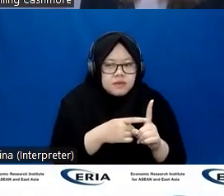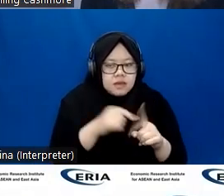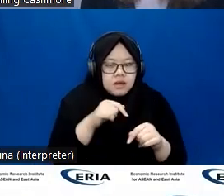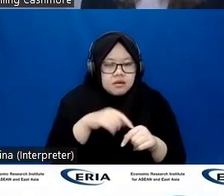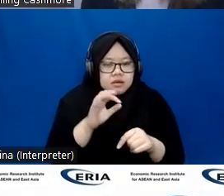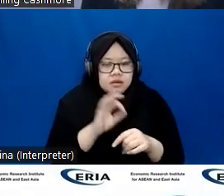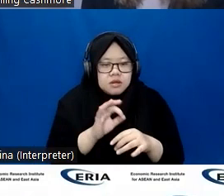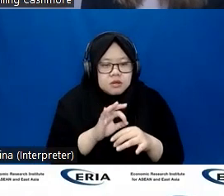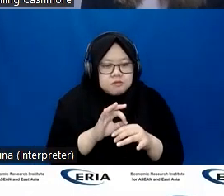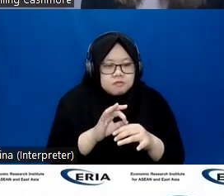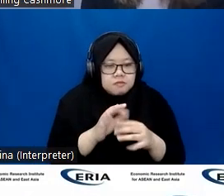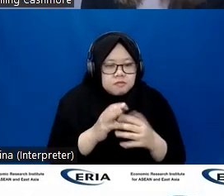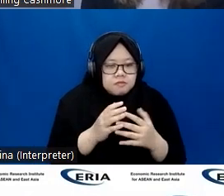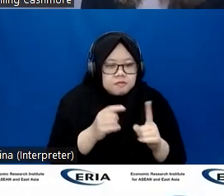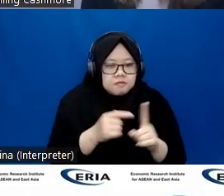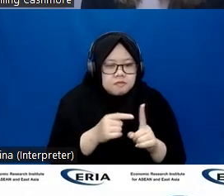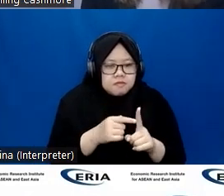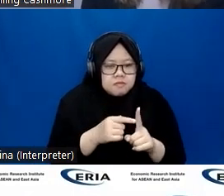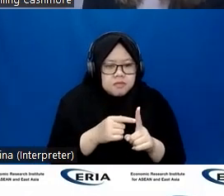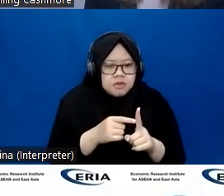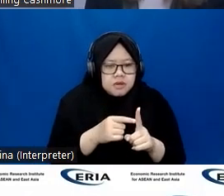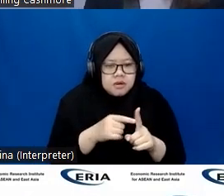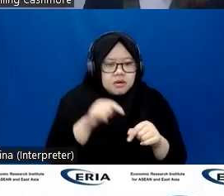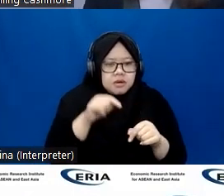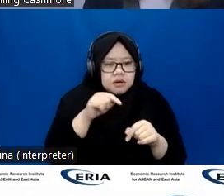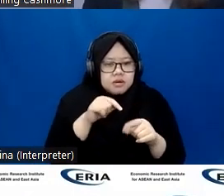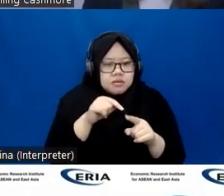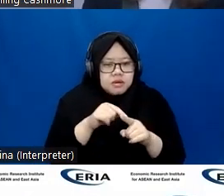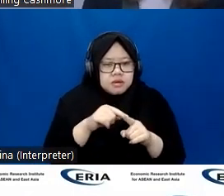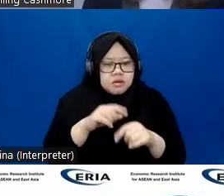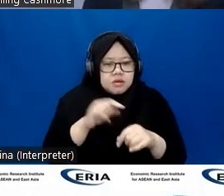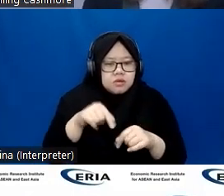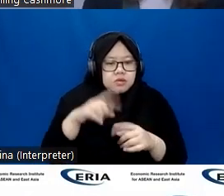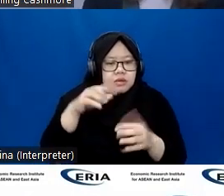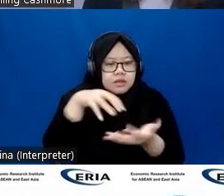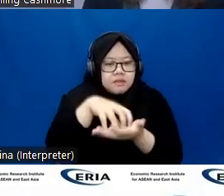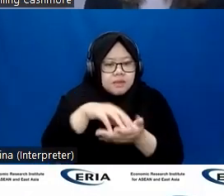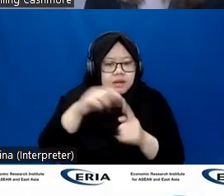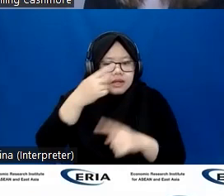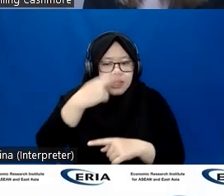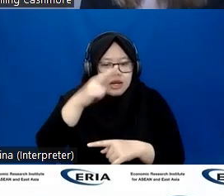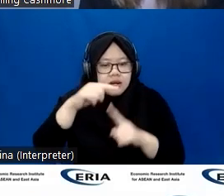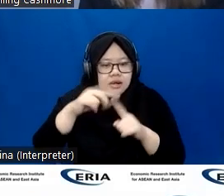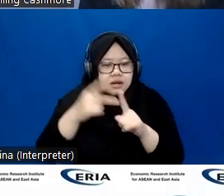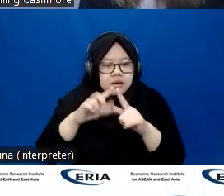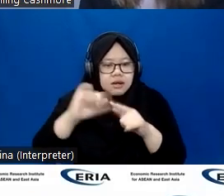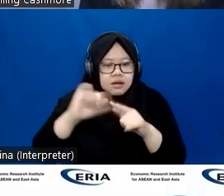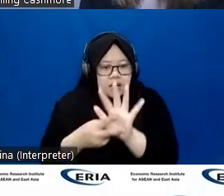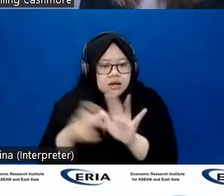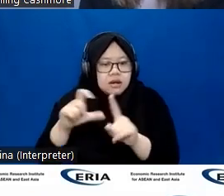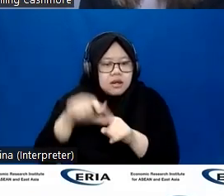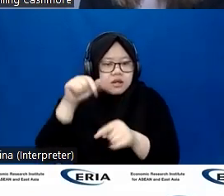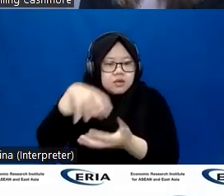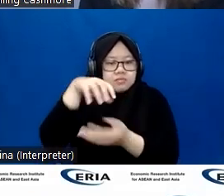is steps, which is a social enterprise in Thailand, which is working with IKEA to create a blueprint for an inclusive